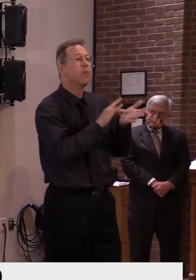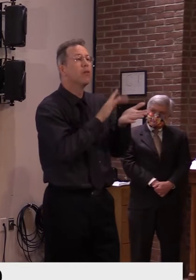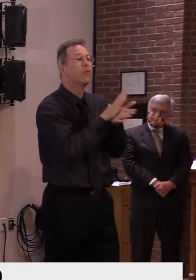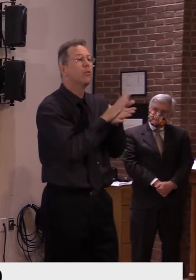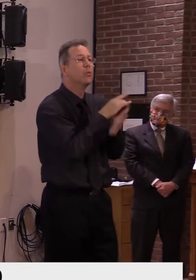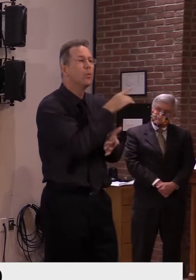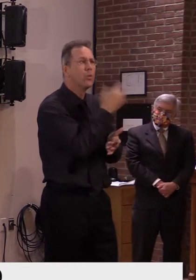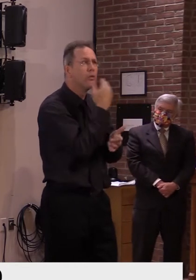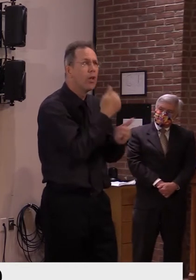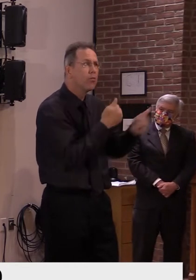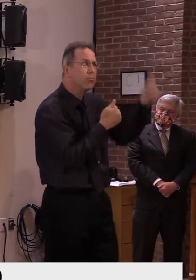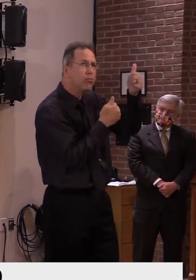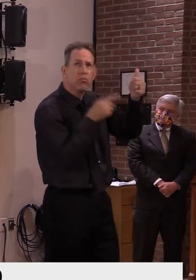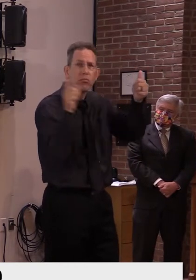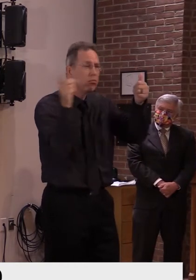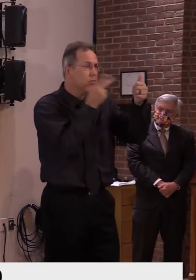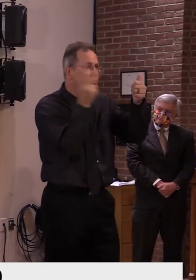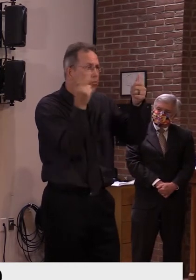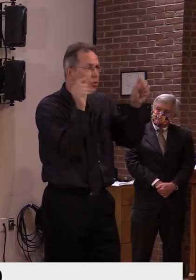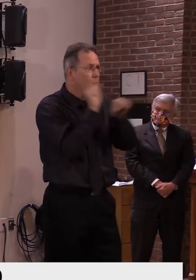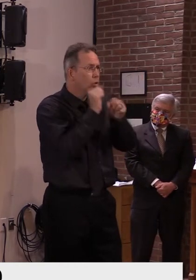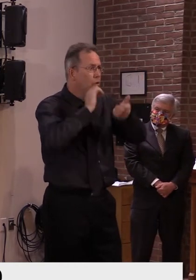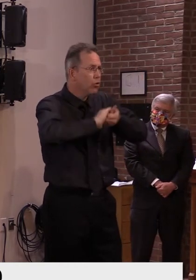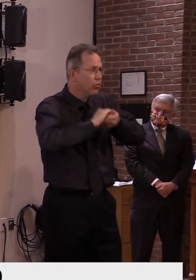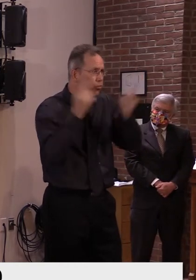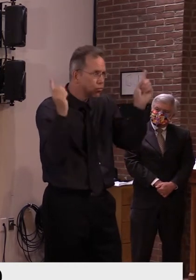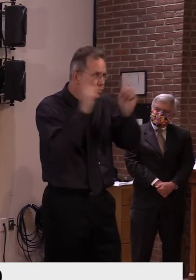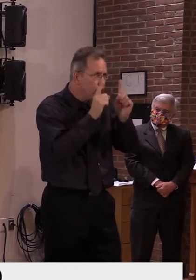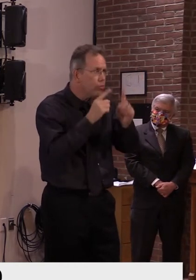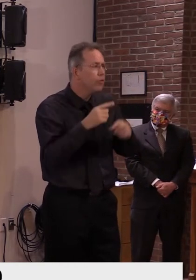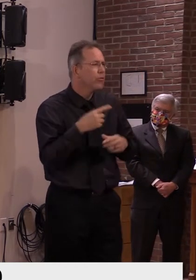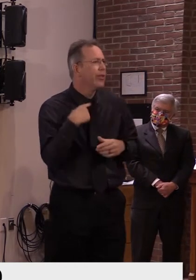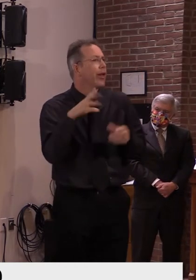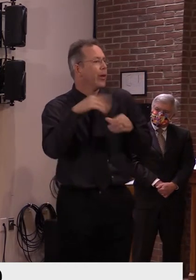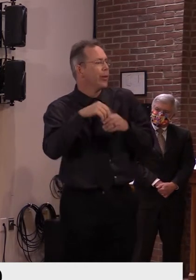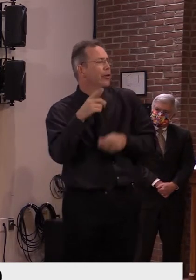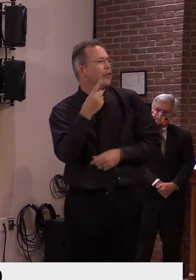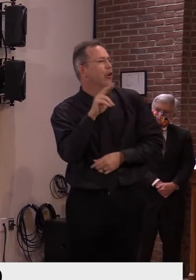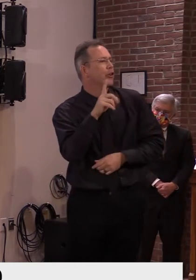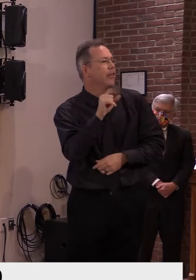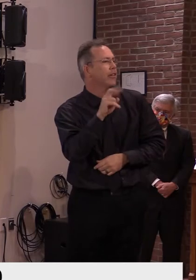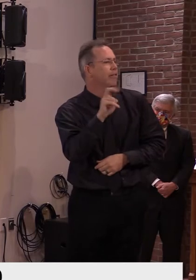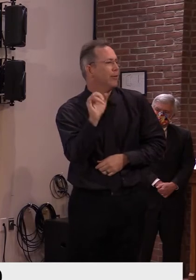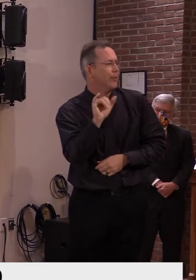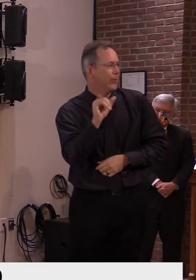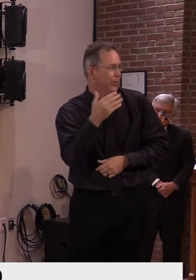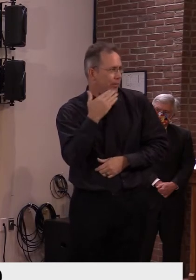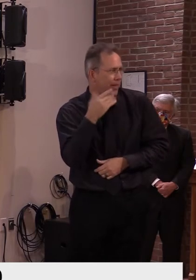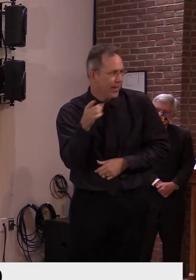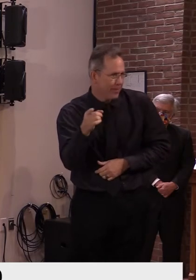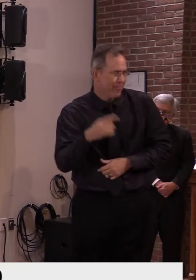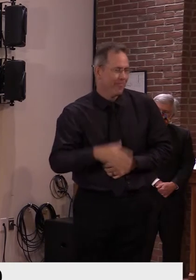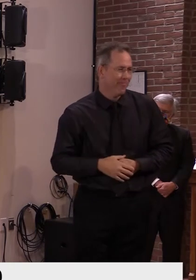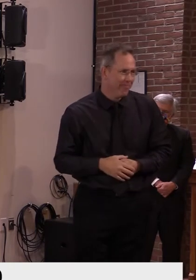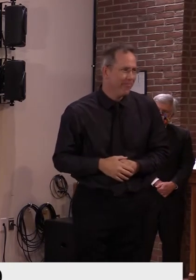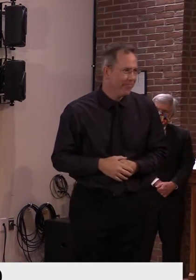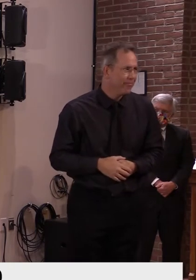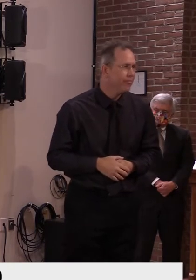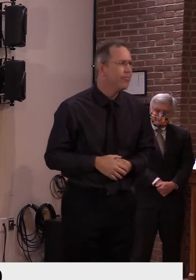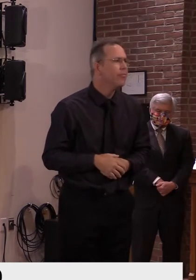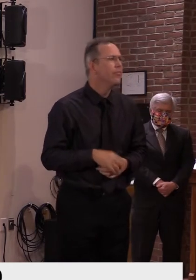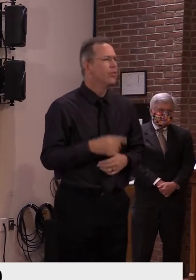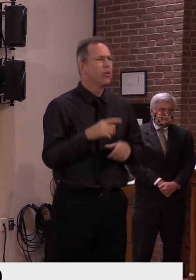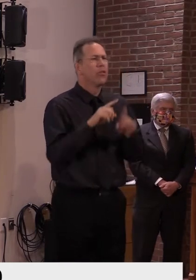Levine and Dr. Telcel at the Health Commission at the Department of Health and the entire state of Vermont. We're really looking forward to working with the